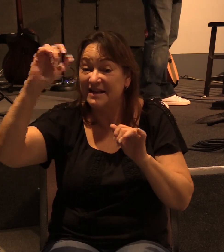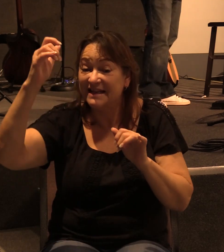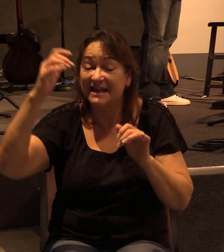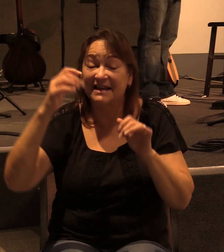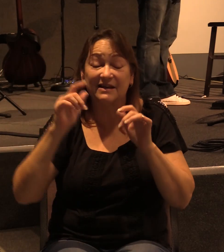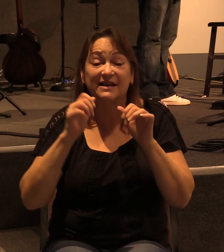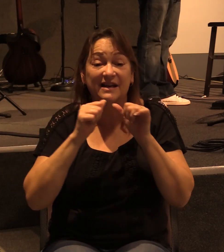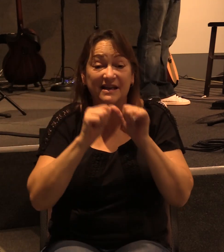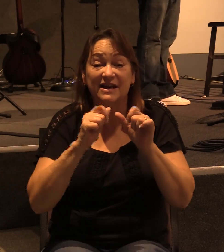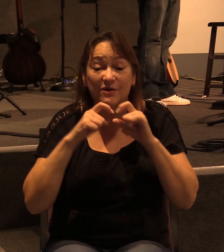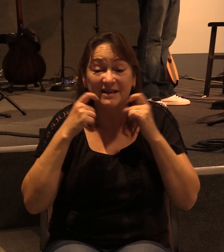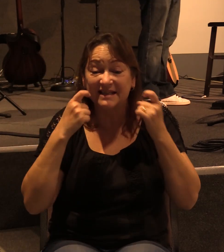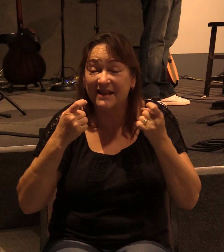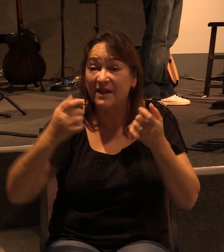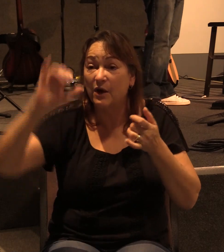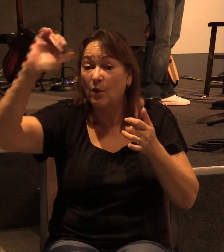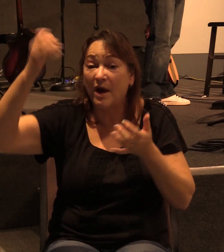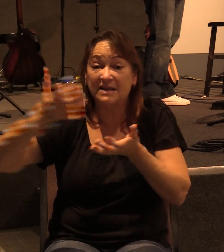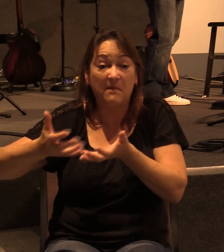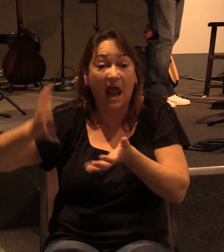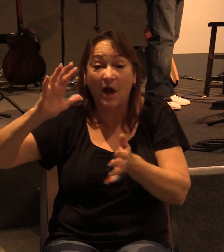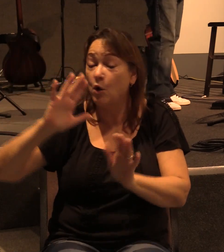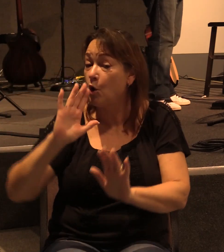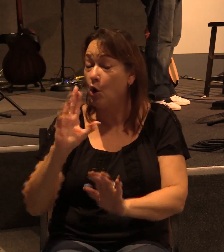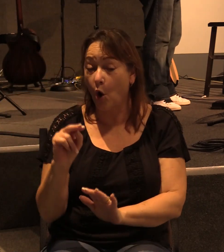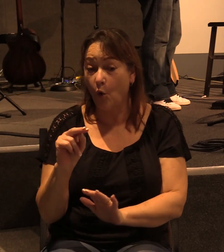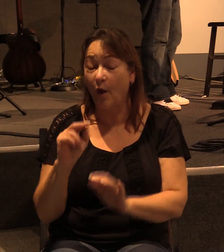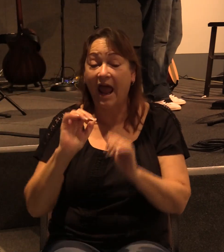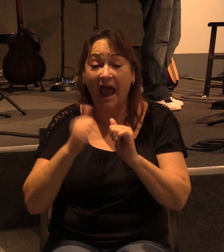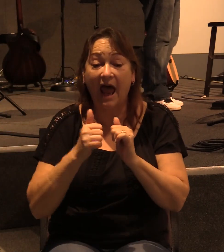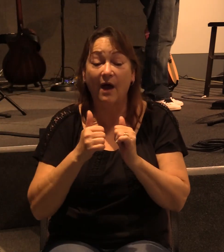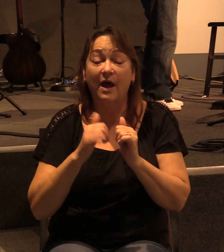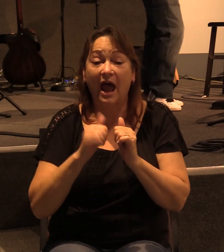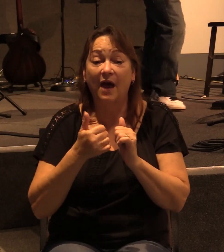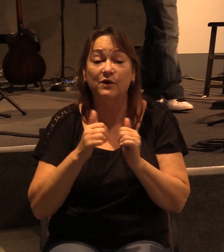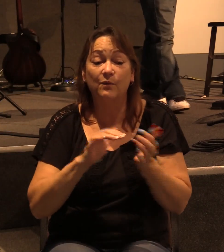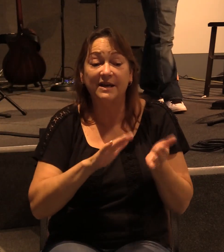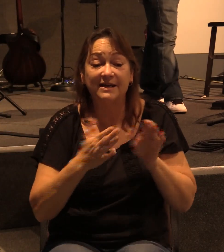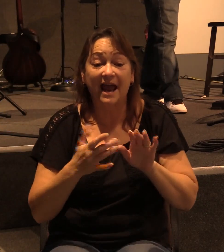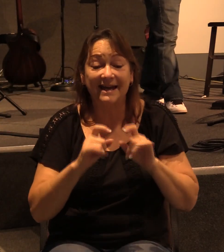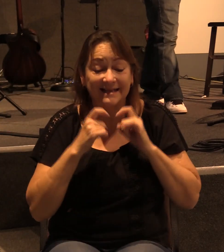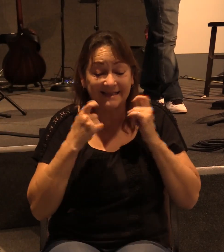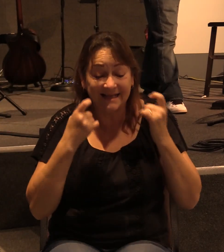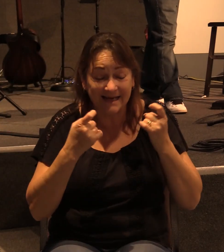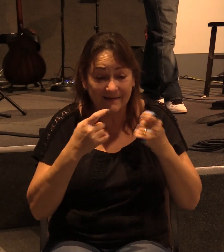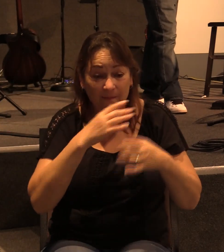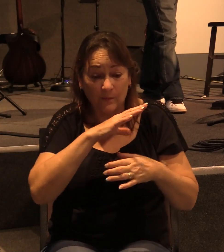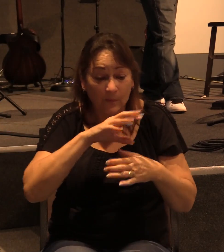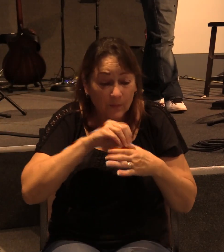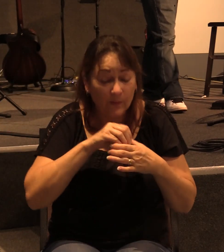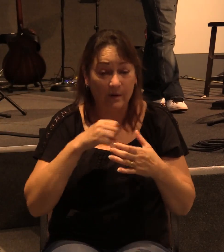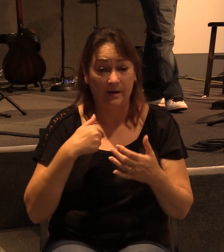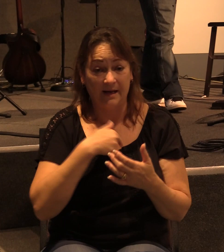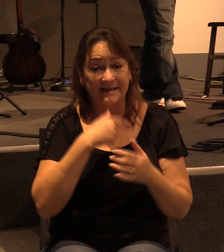abound? Certainly not. How shall we who died to sin live any longer in it?